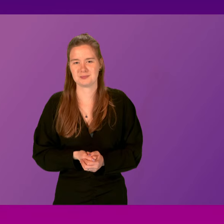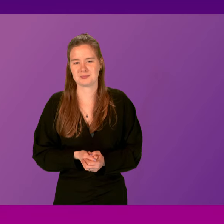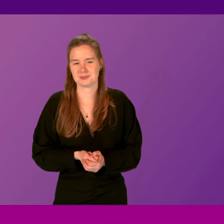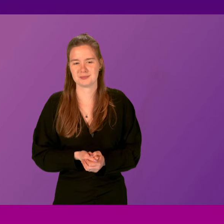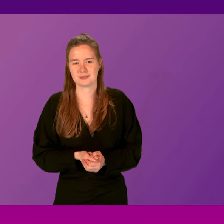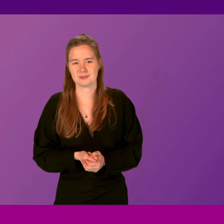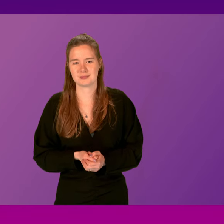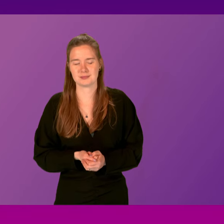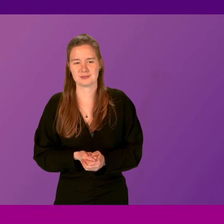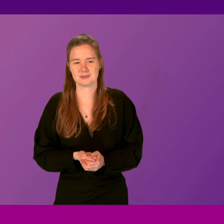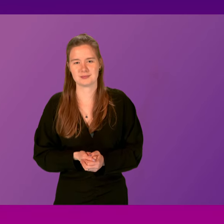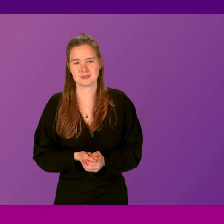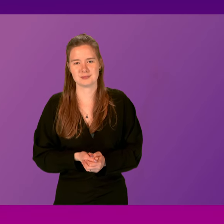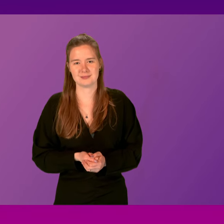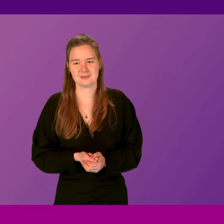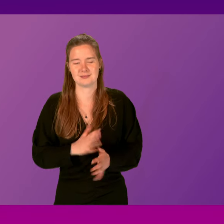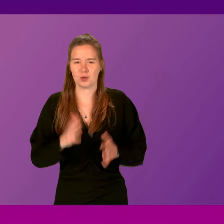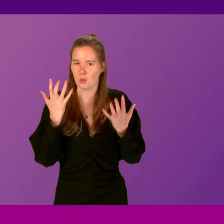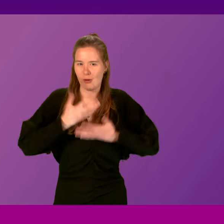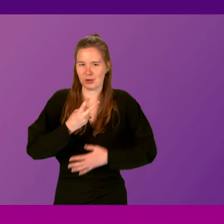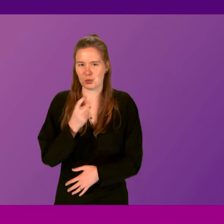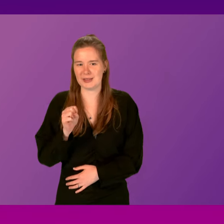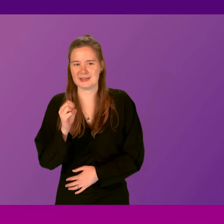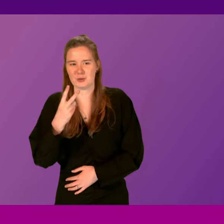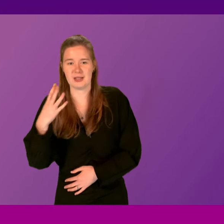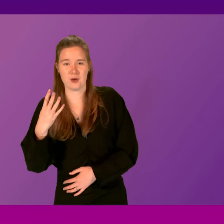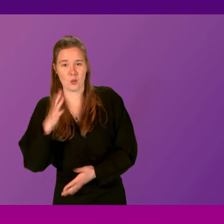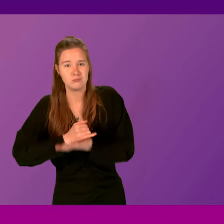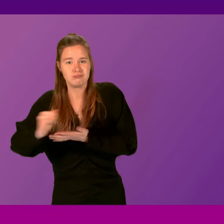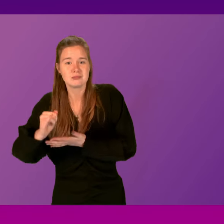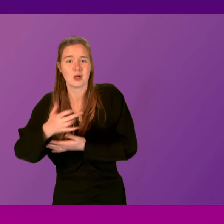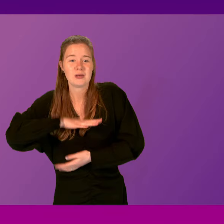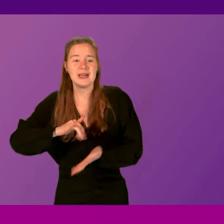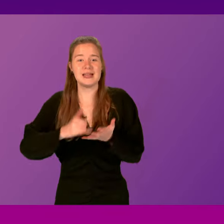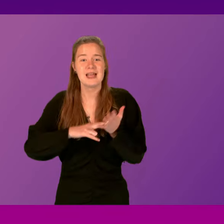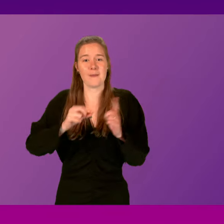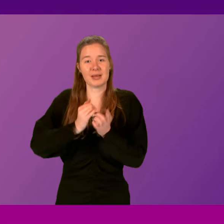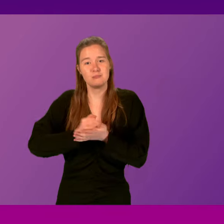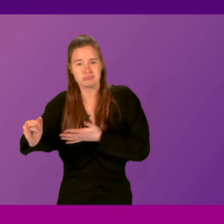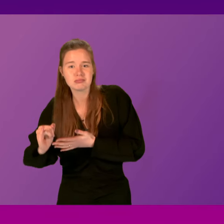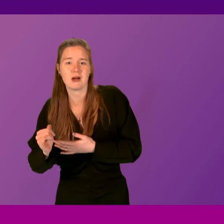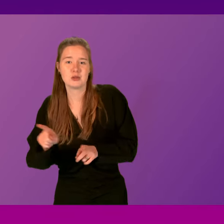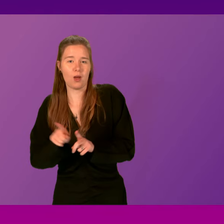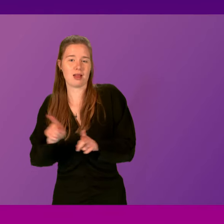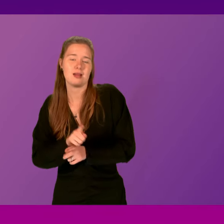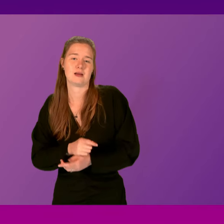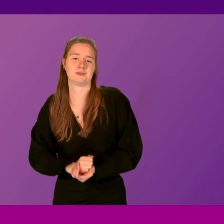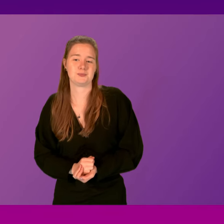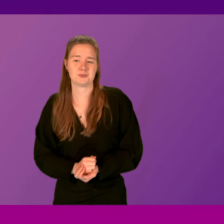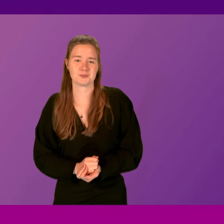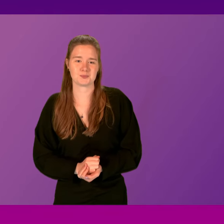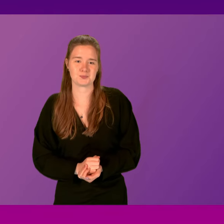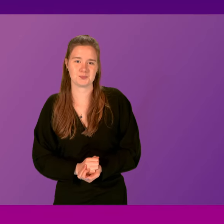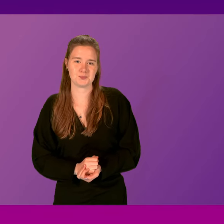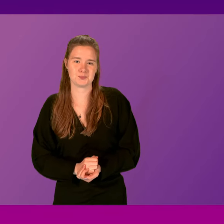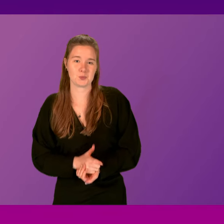don't worry. In 2024, we're getting rid of them. What we need to do is get rid of the SNP and competence at the same time as well.